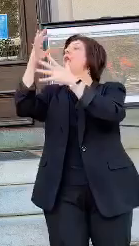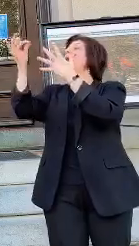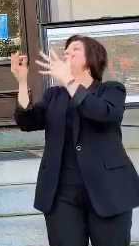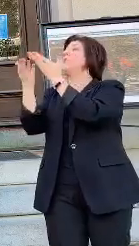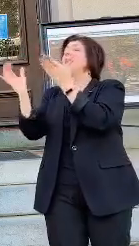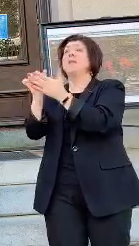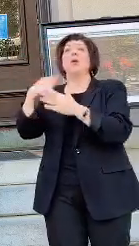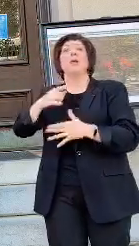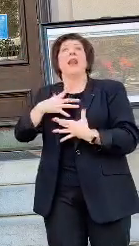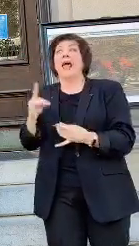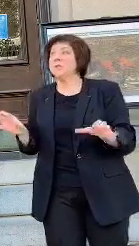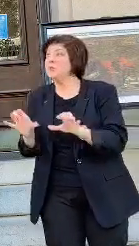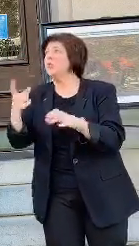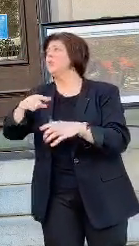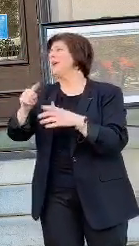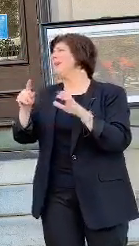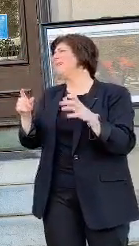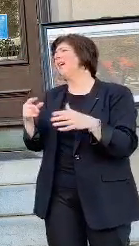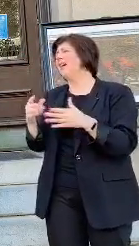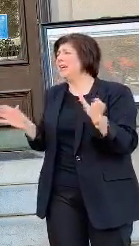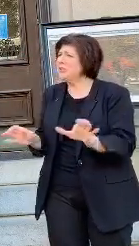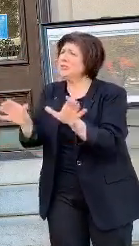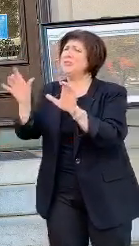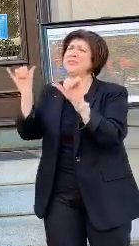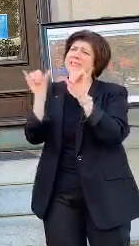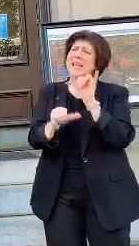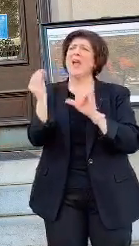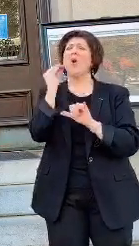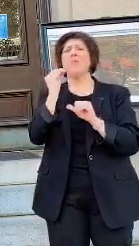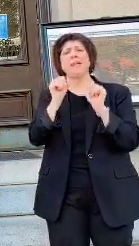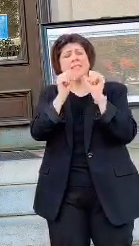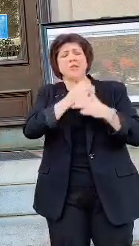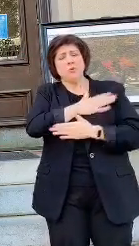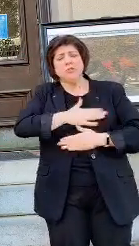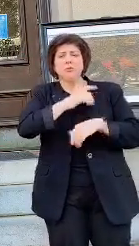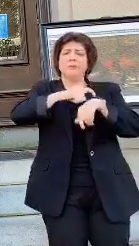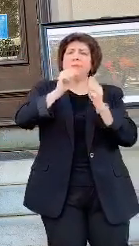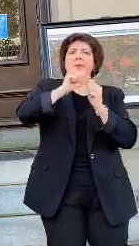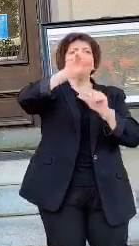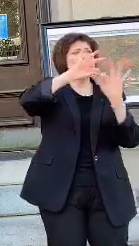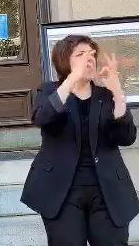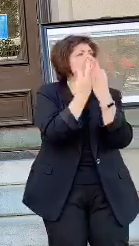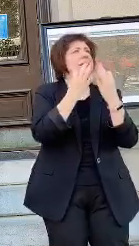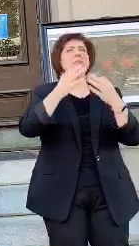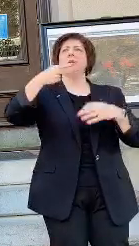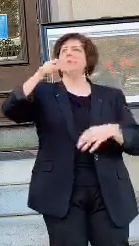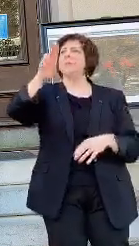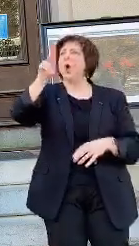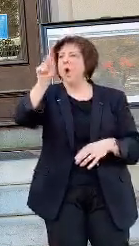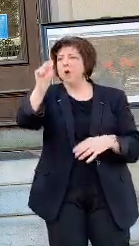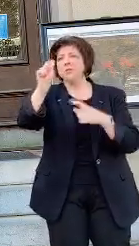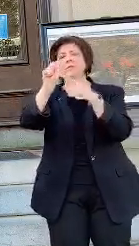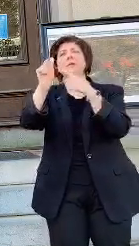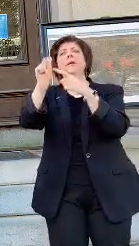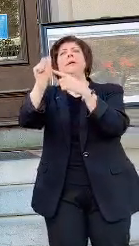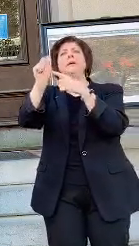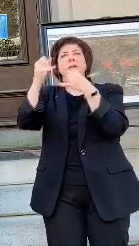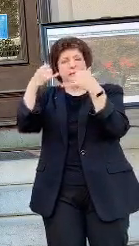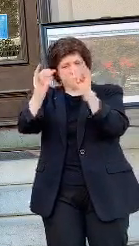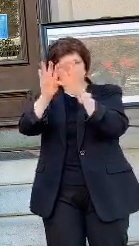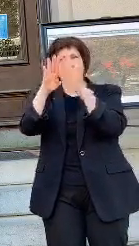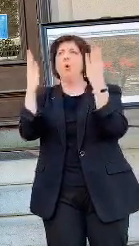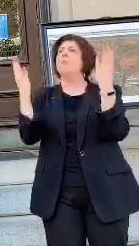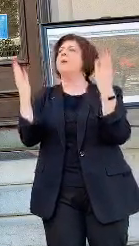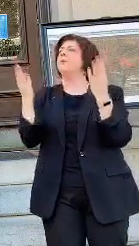like to do. We're encouraging folks to stay close to home, continue to enjoy this time with their families. Our parks will continue to be open.